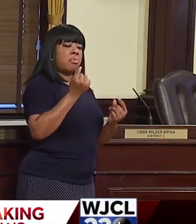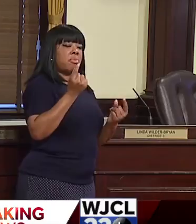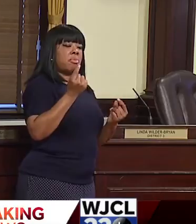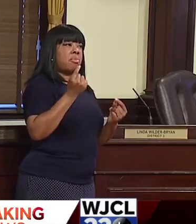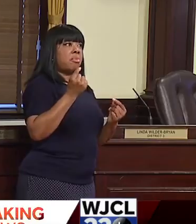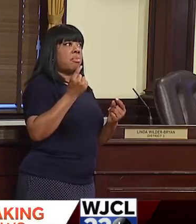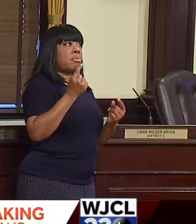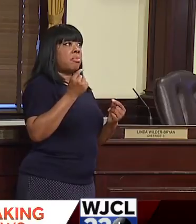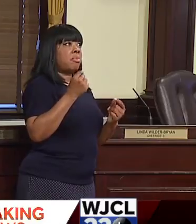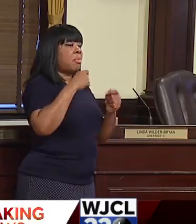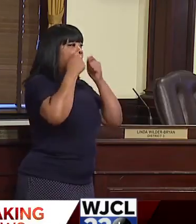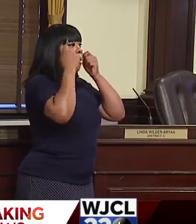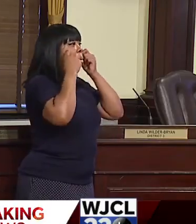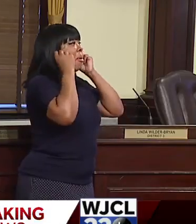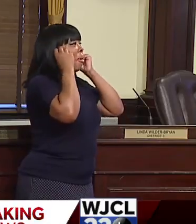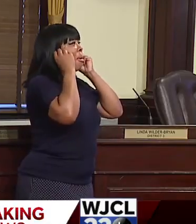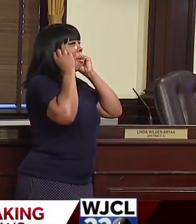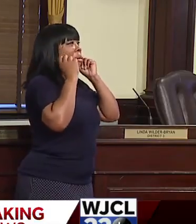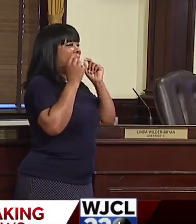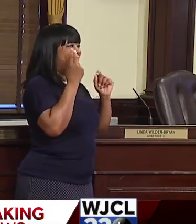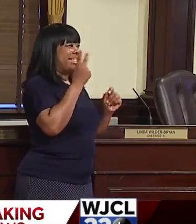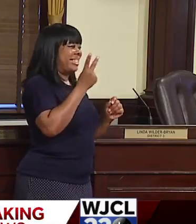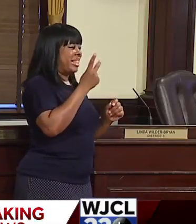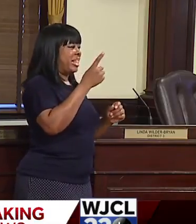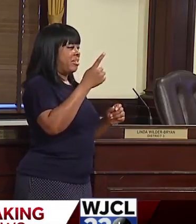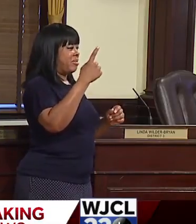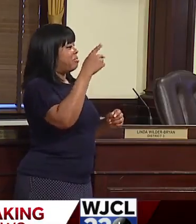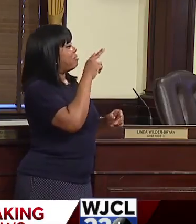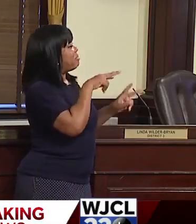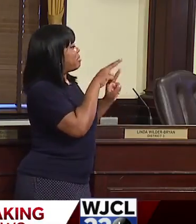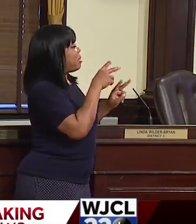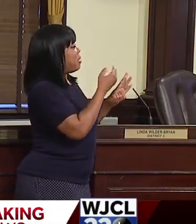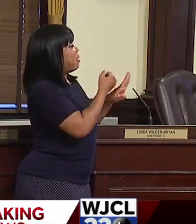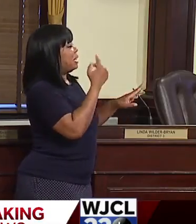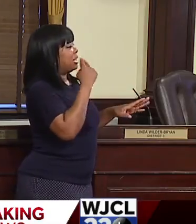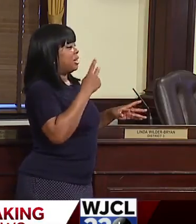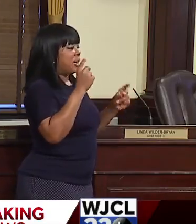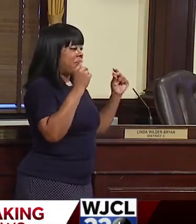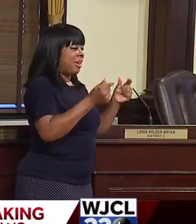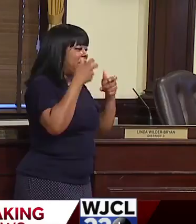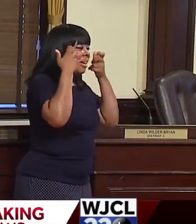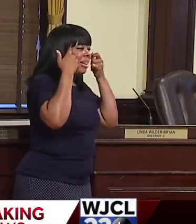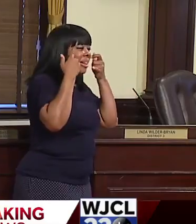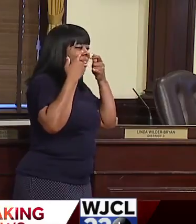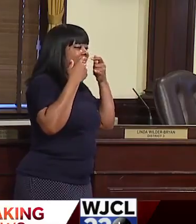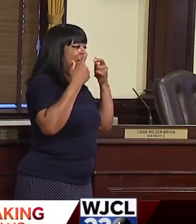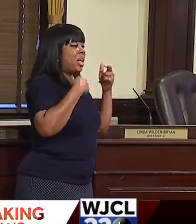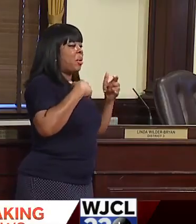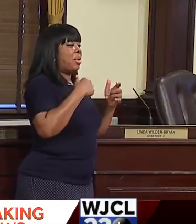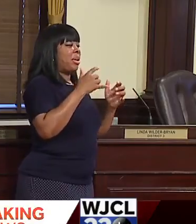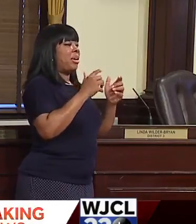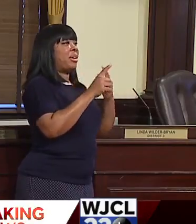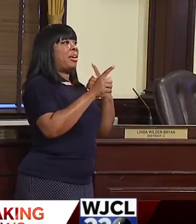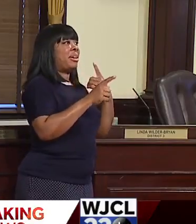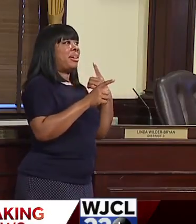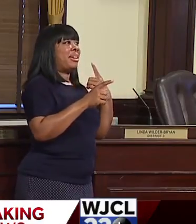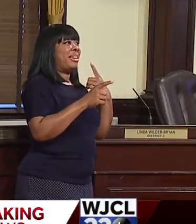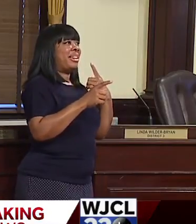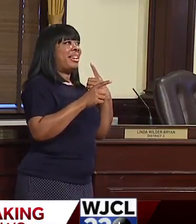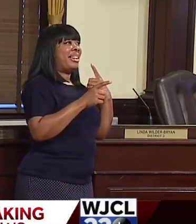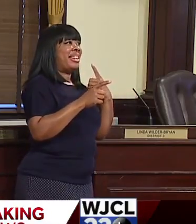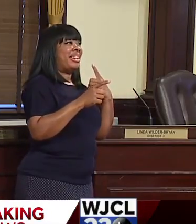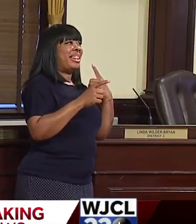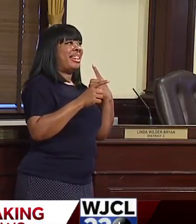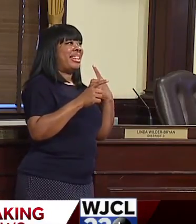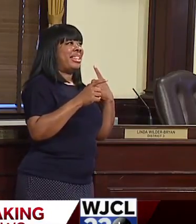they'll see us way before we see them. Now when they pass us, they'll do this. But